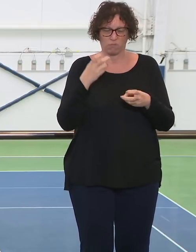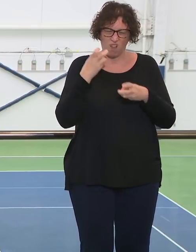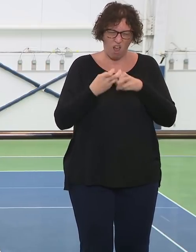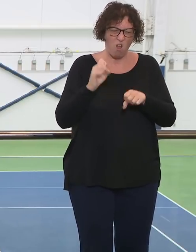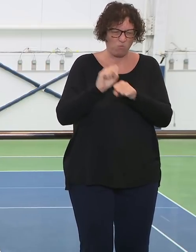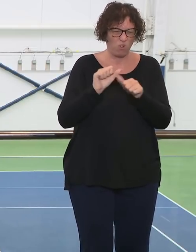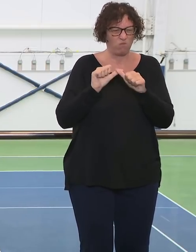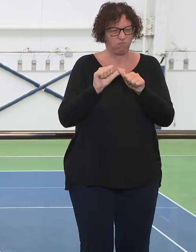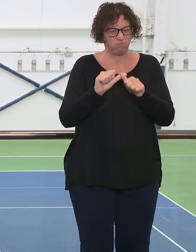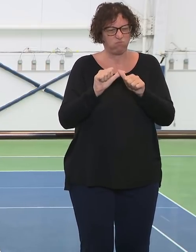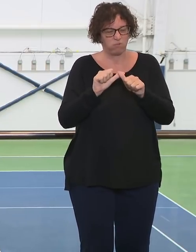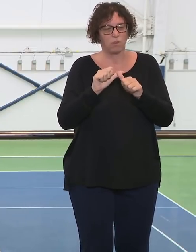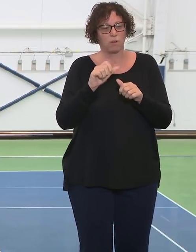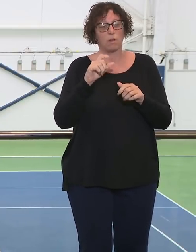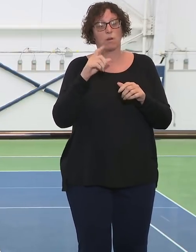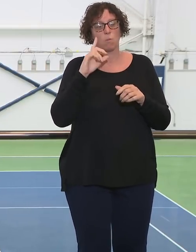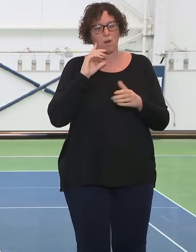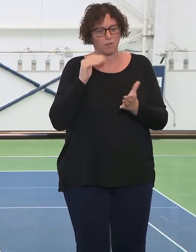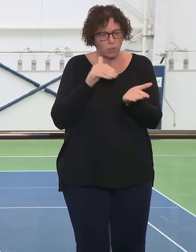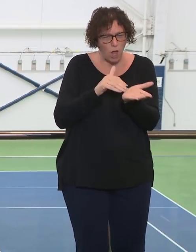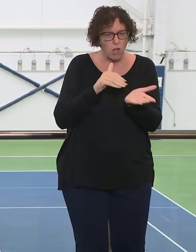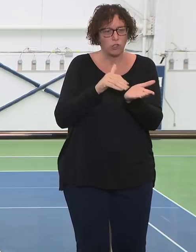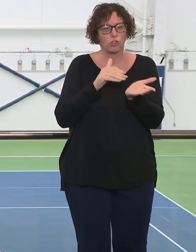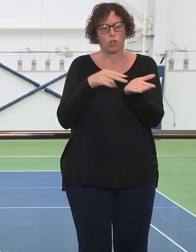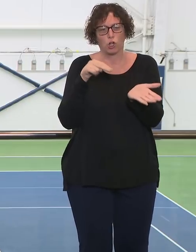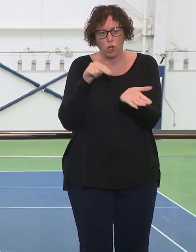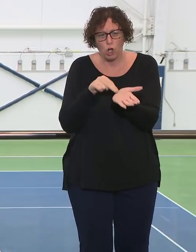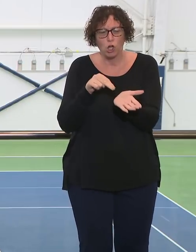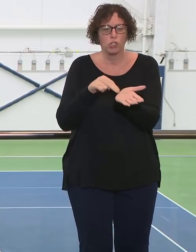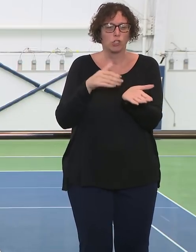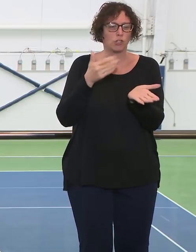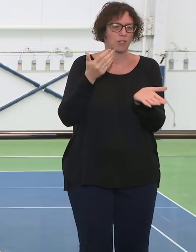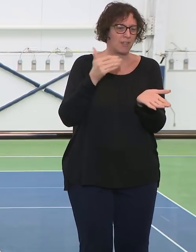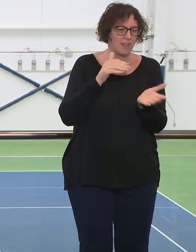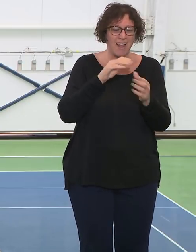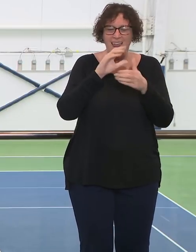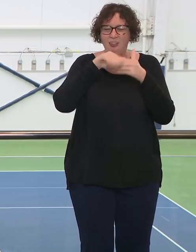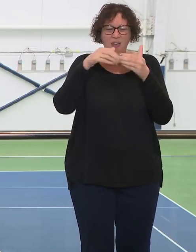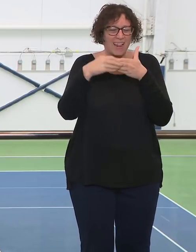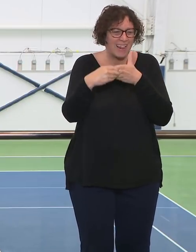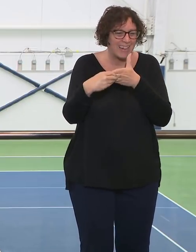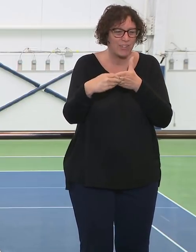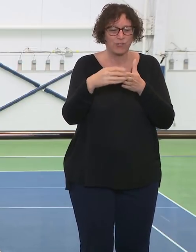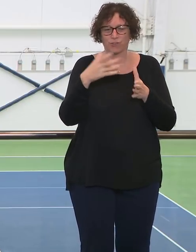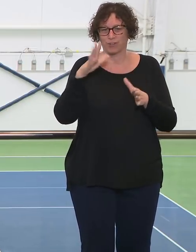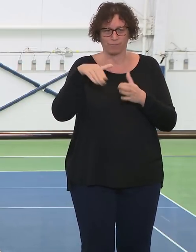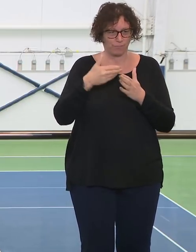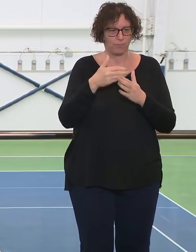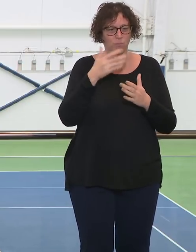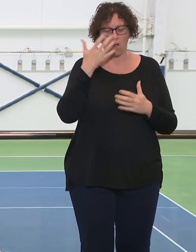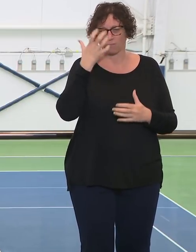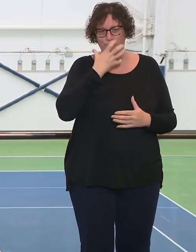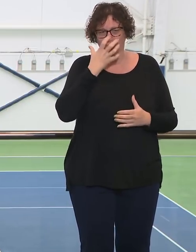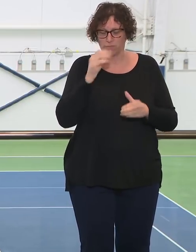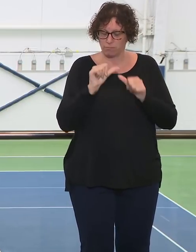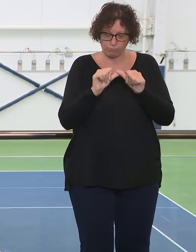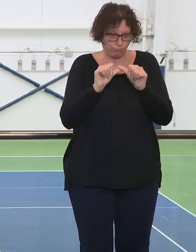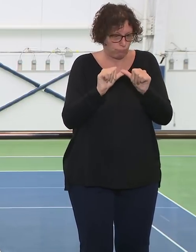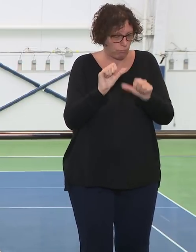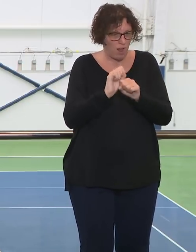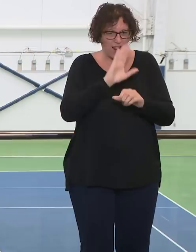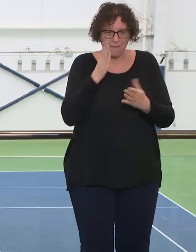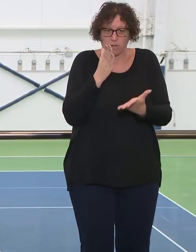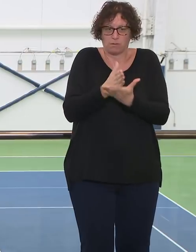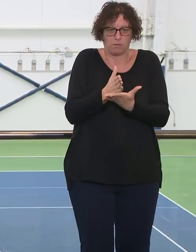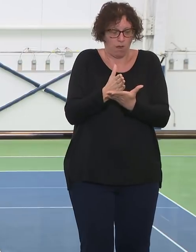everybody is moving heaven and earth to do everything they can to take on the onslaught of COVID-19 patients. And